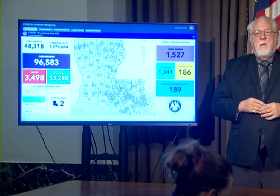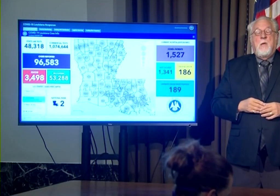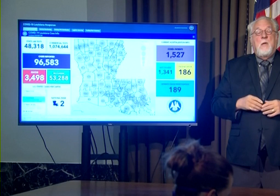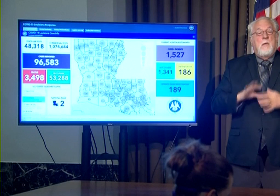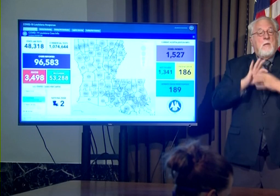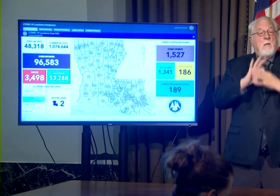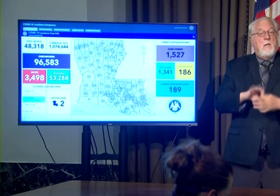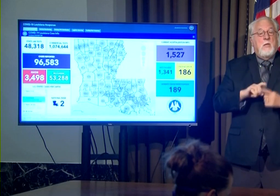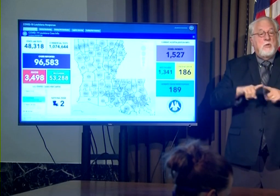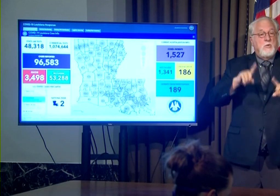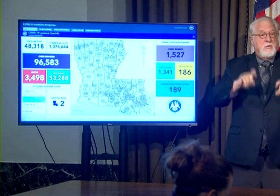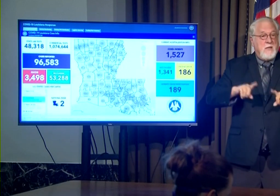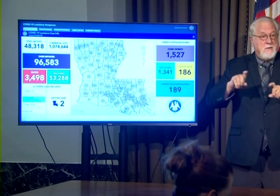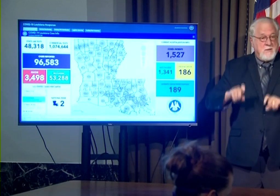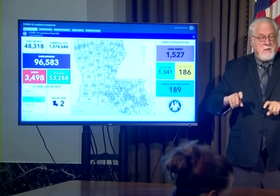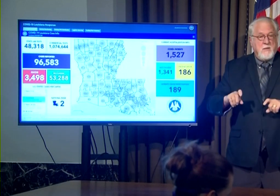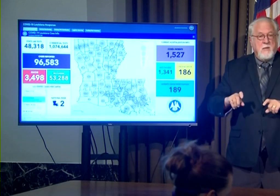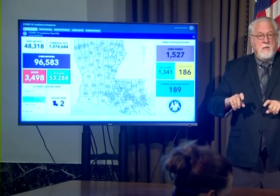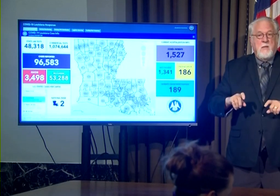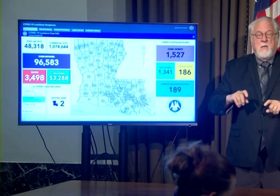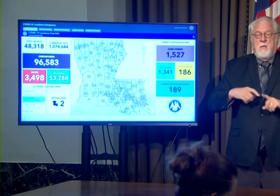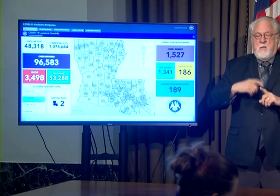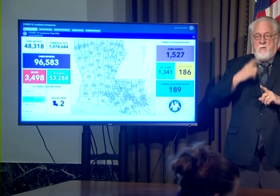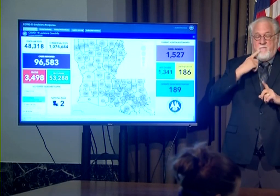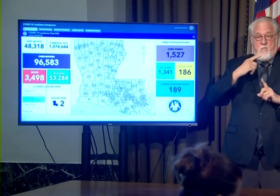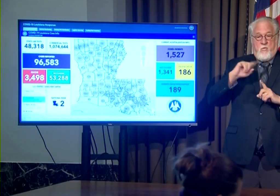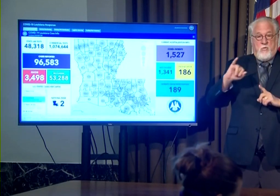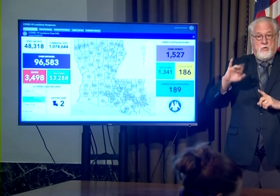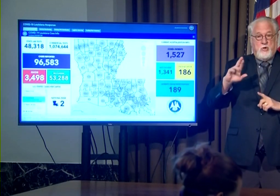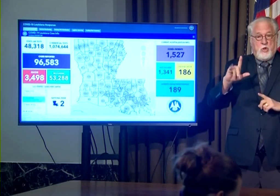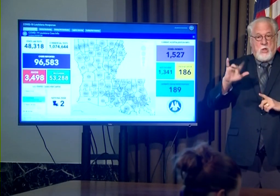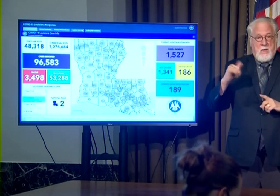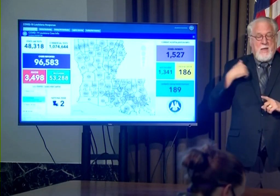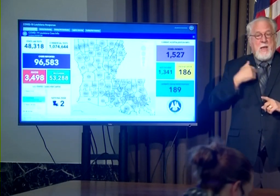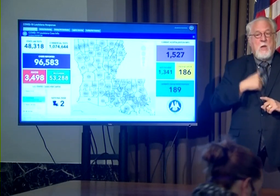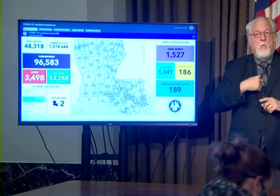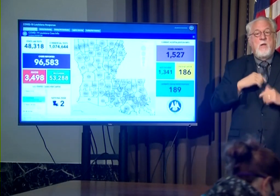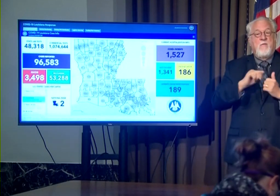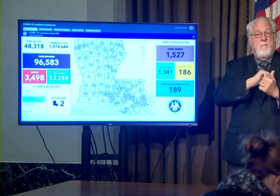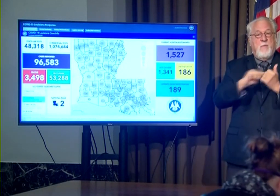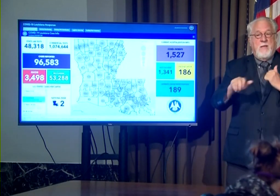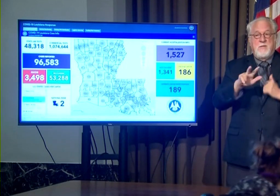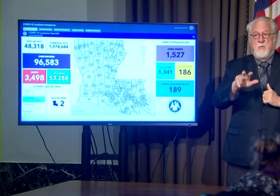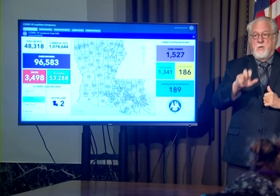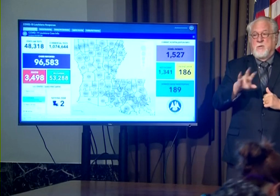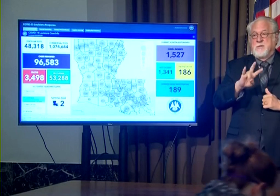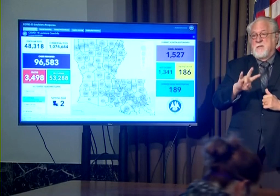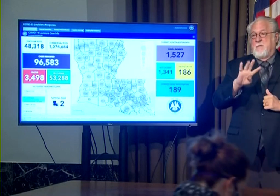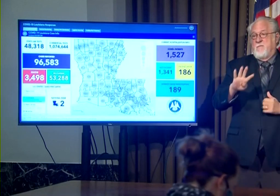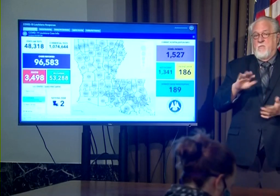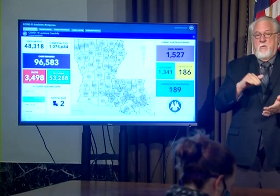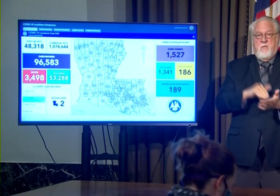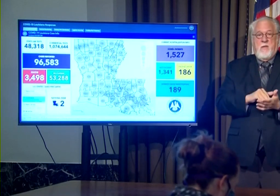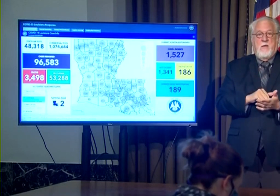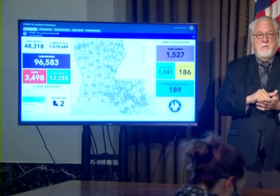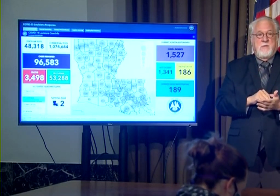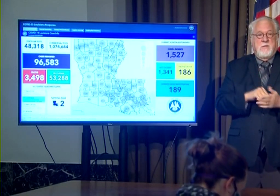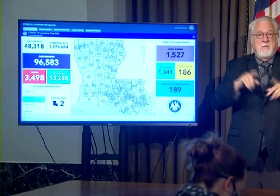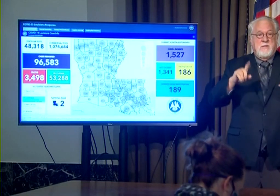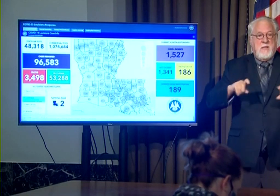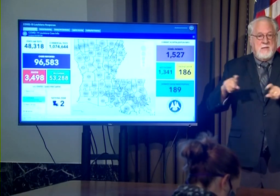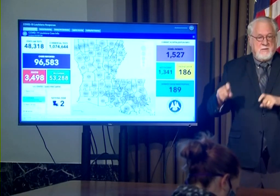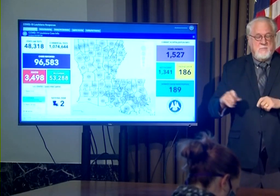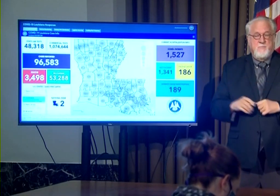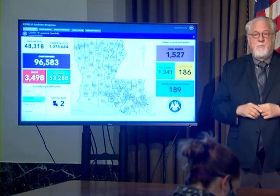respect to tests in the month of July we have now exceeded three hundred and seventy four thousand tests